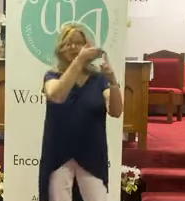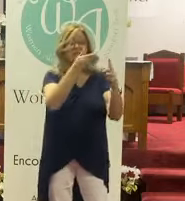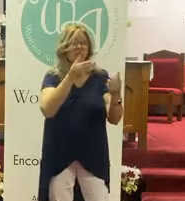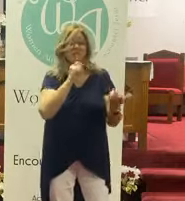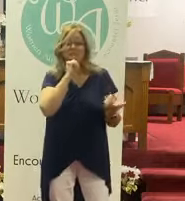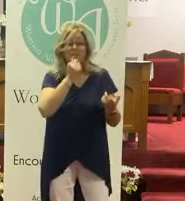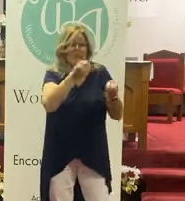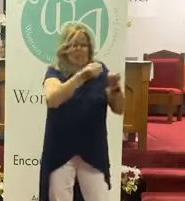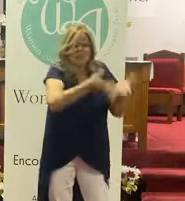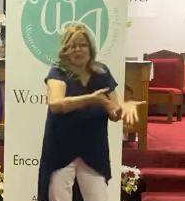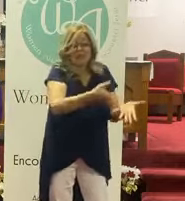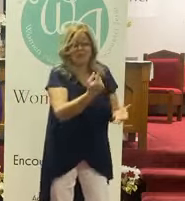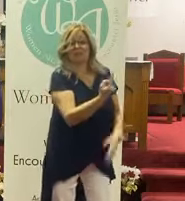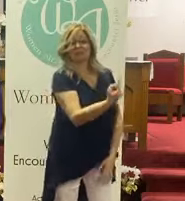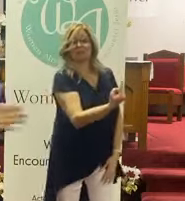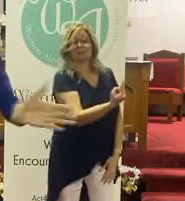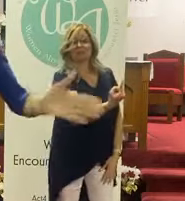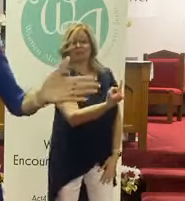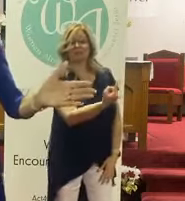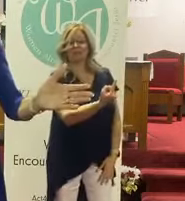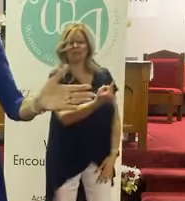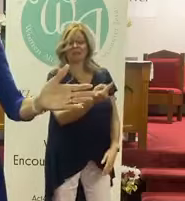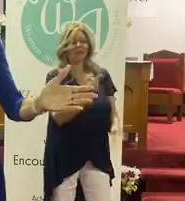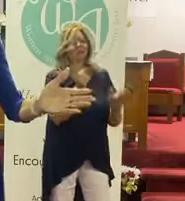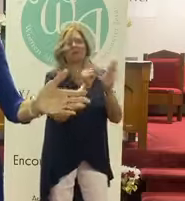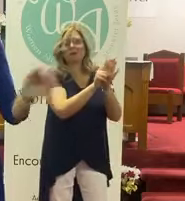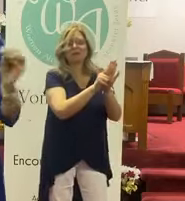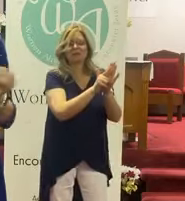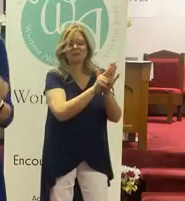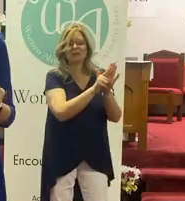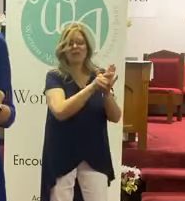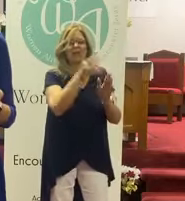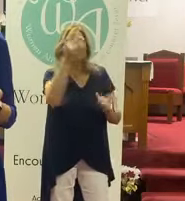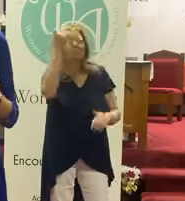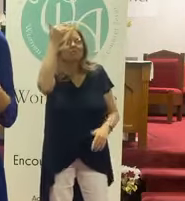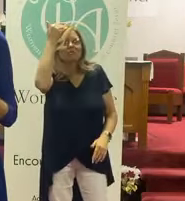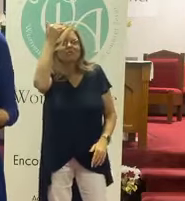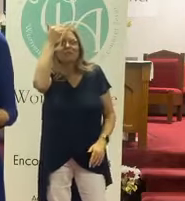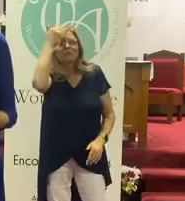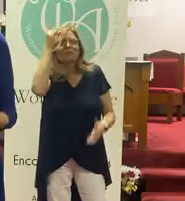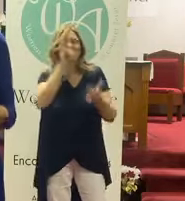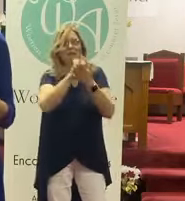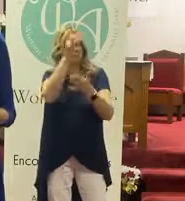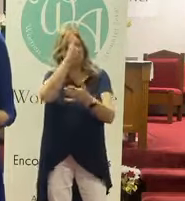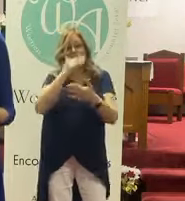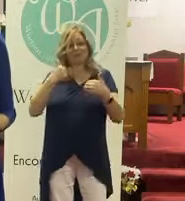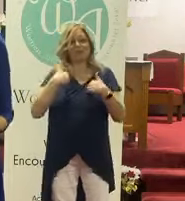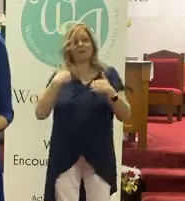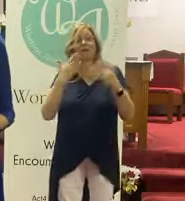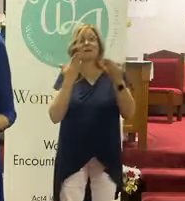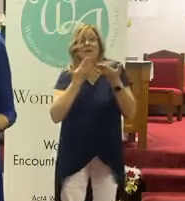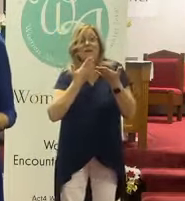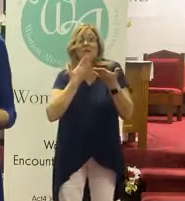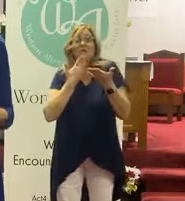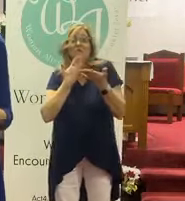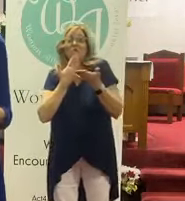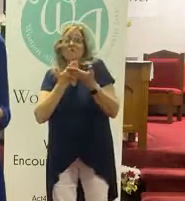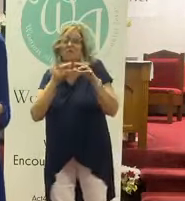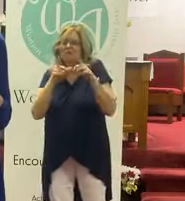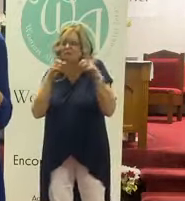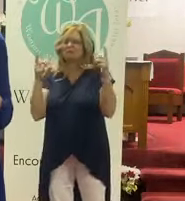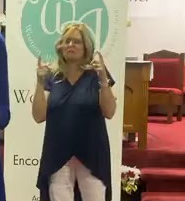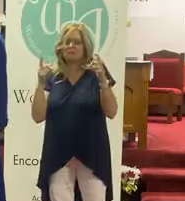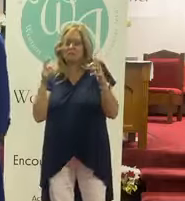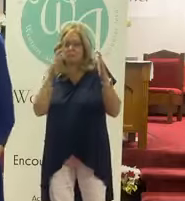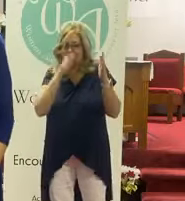bring them there to leave them there. That this was a pass-through moment. They knew that God had a greater plan in